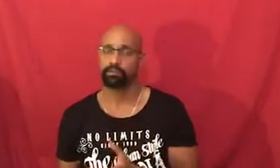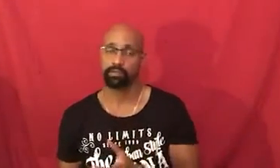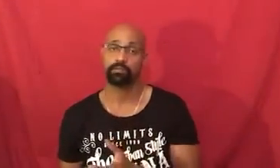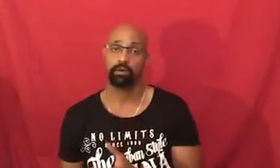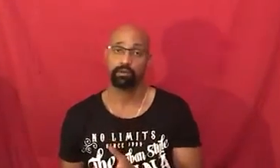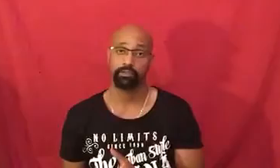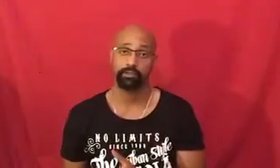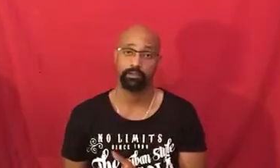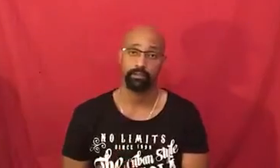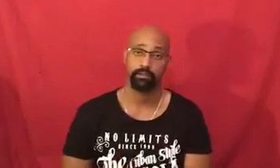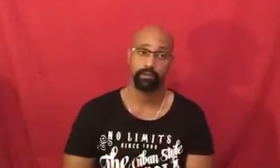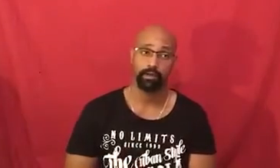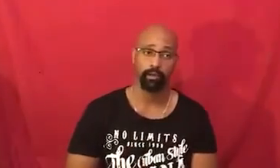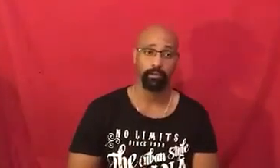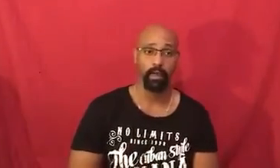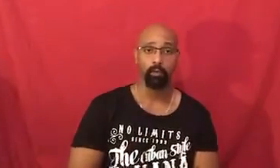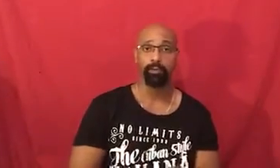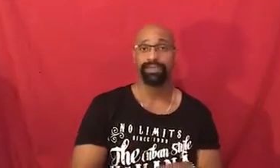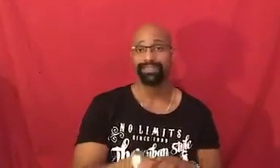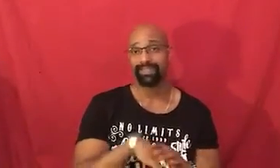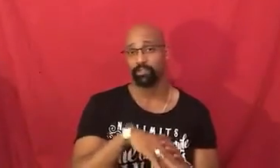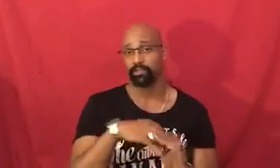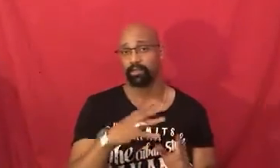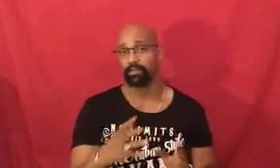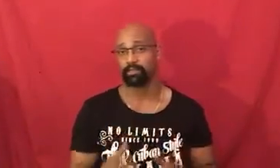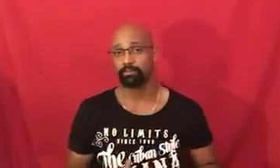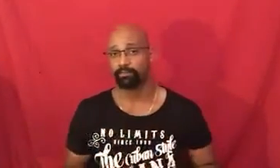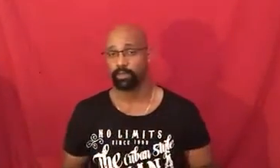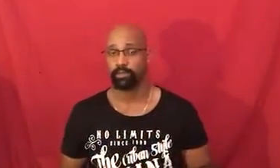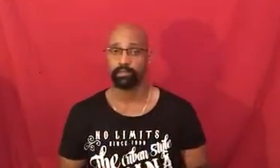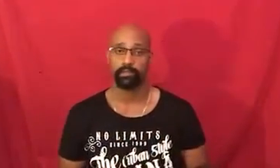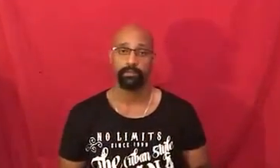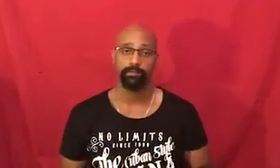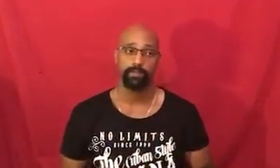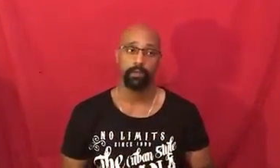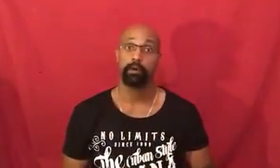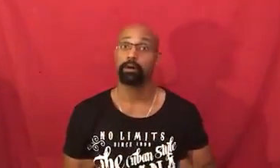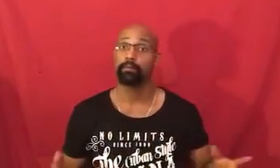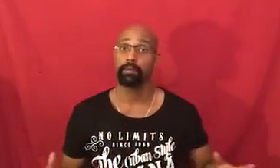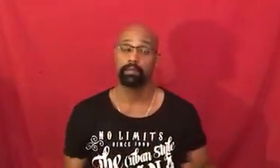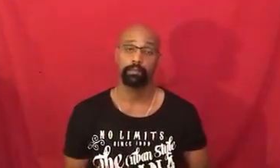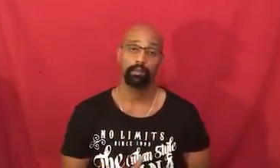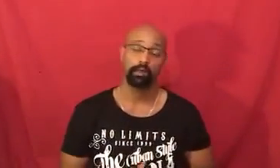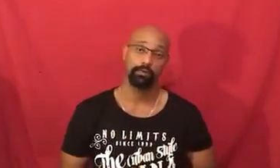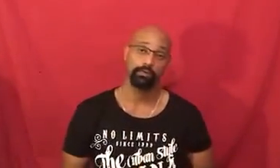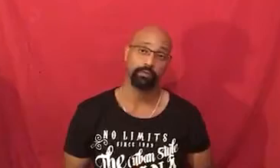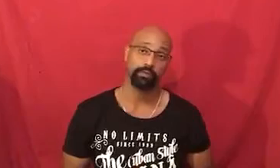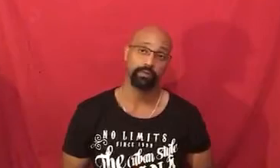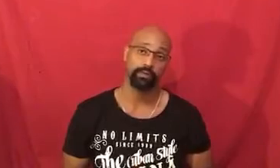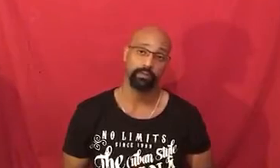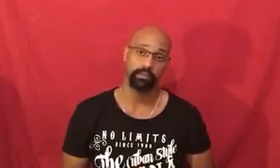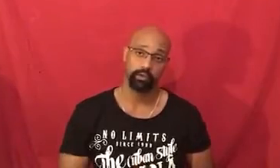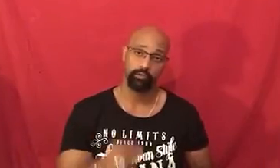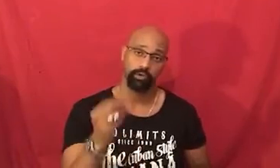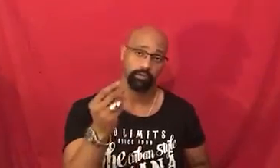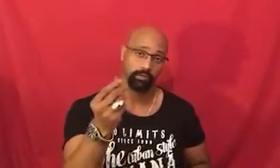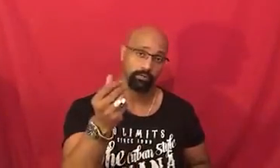good states of consciousness okay what meditation does is among many many other things is it triggers the